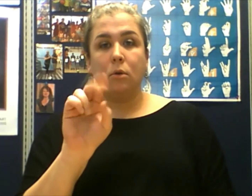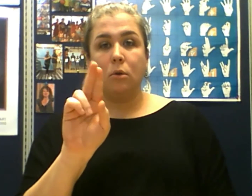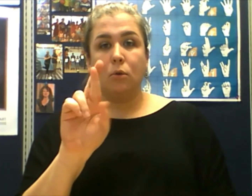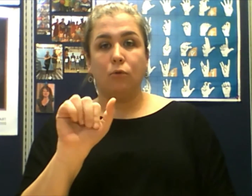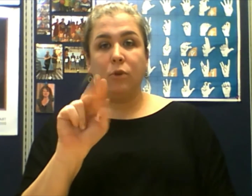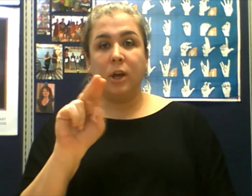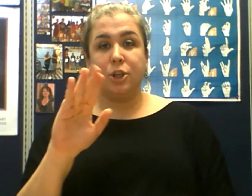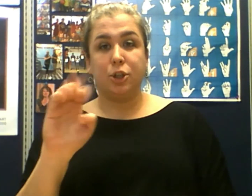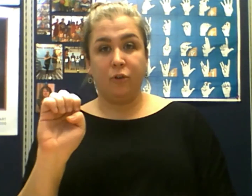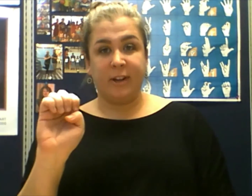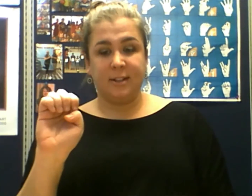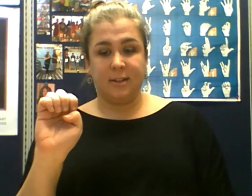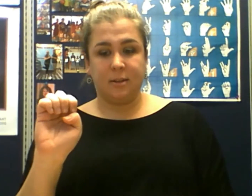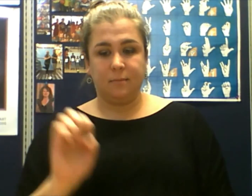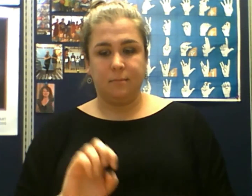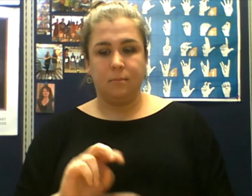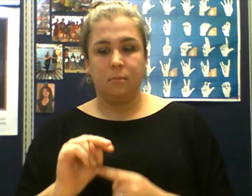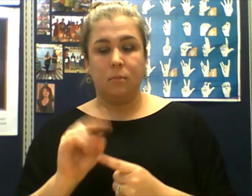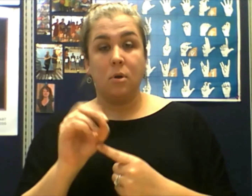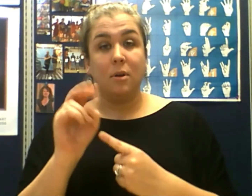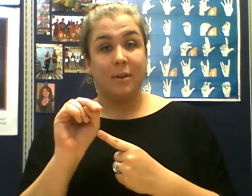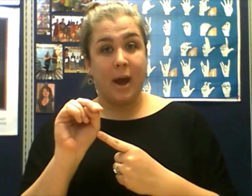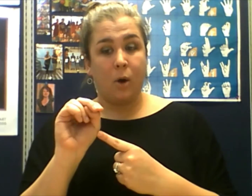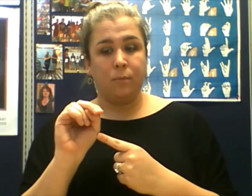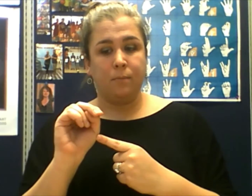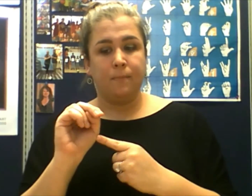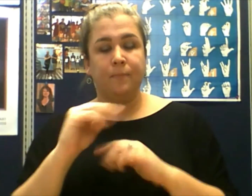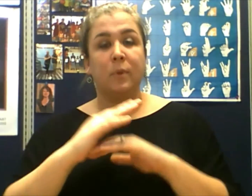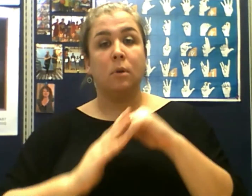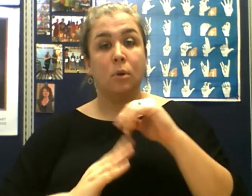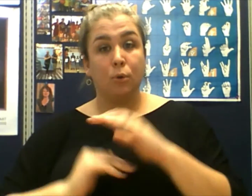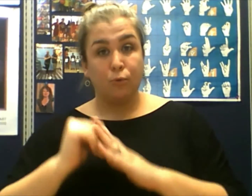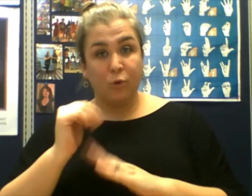Reassurance. Noun. Reassurance.